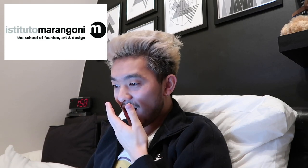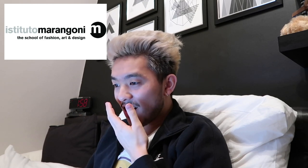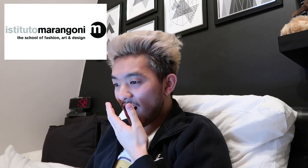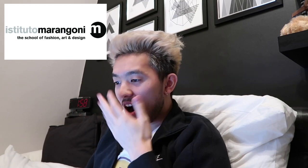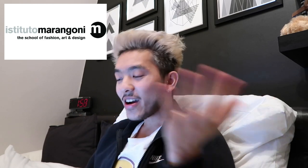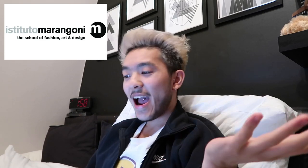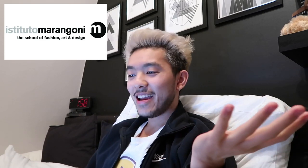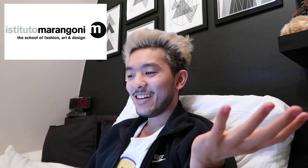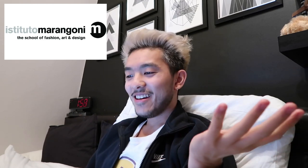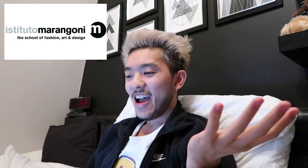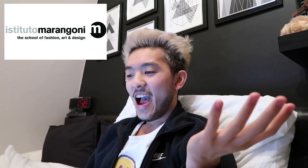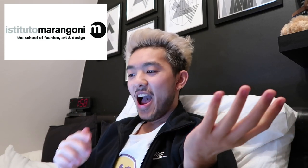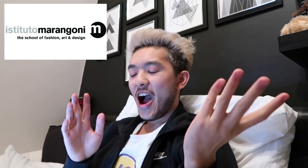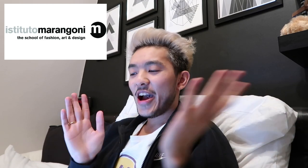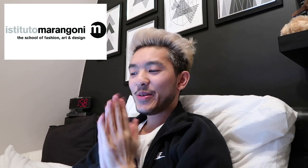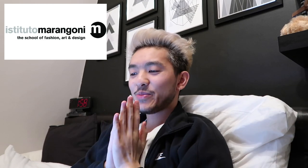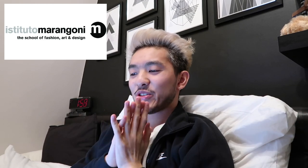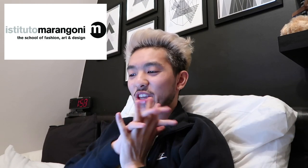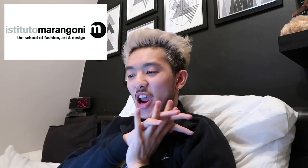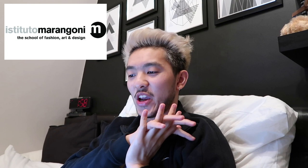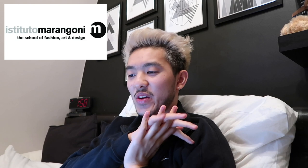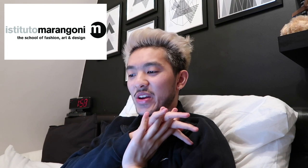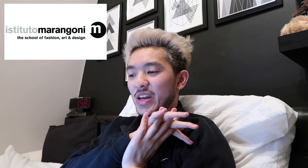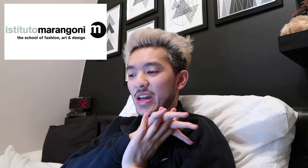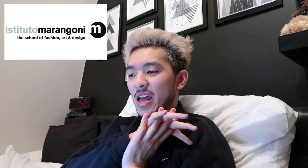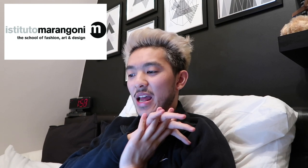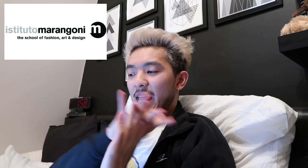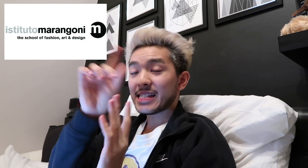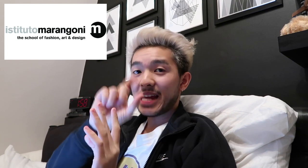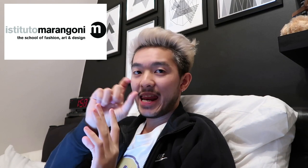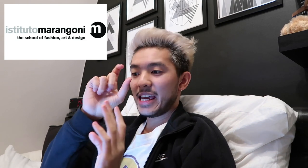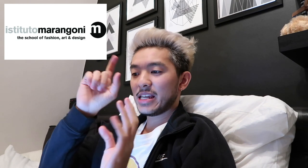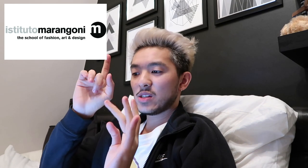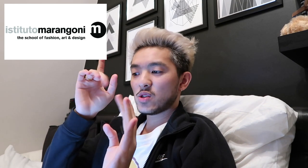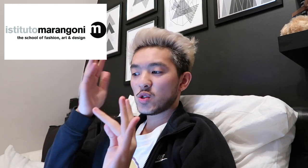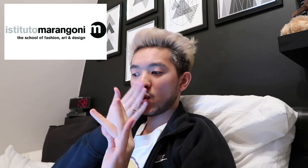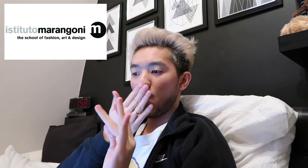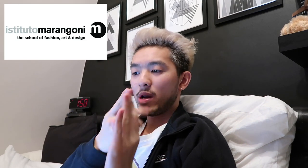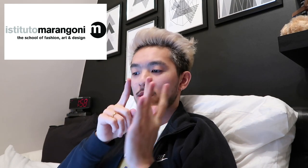He I want leave that They're also weird.